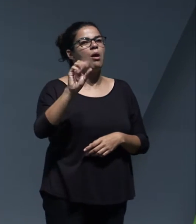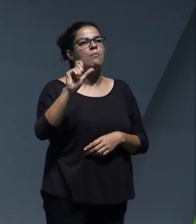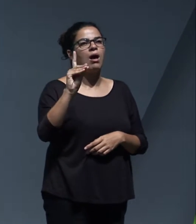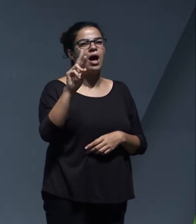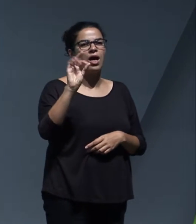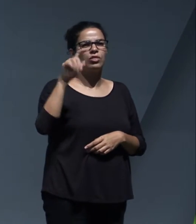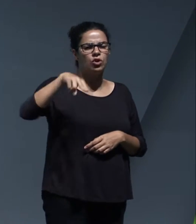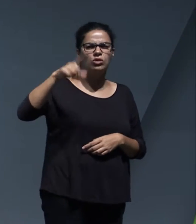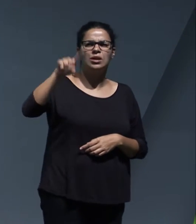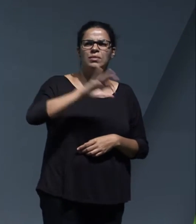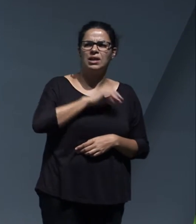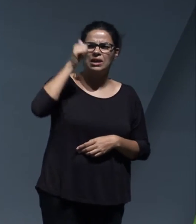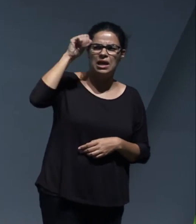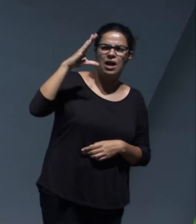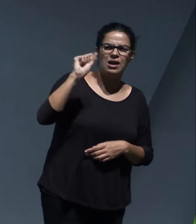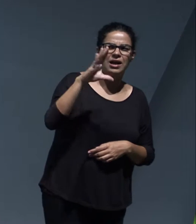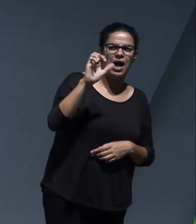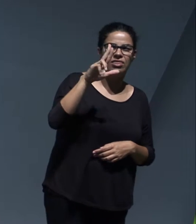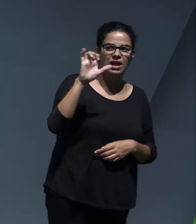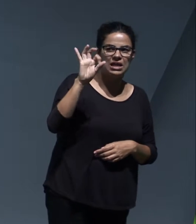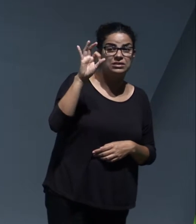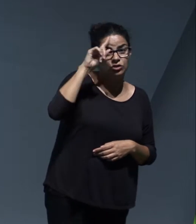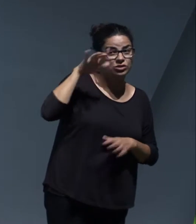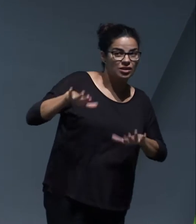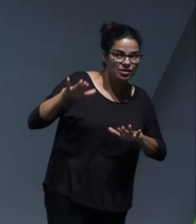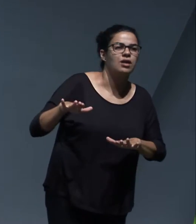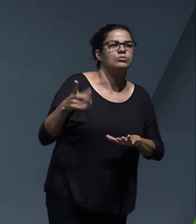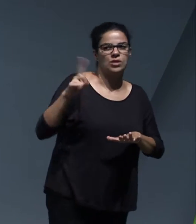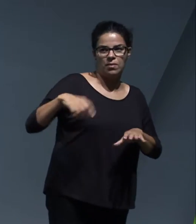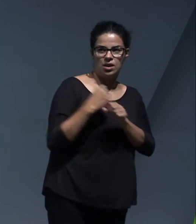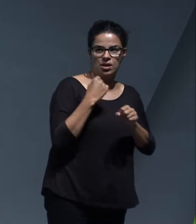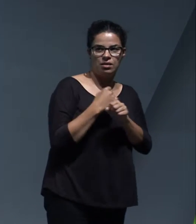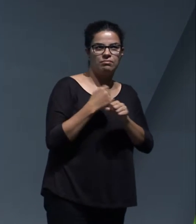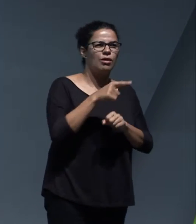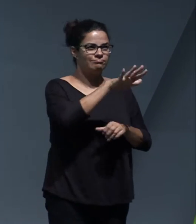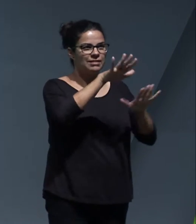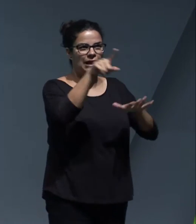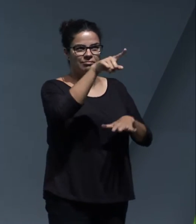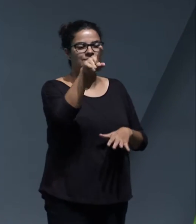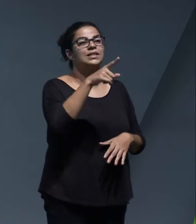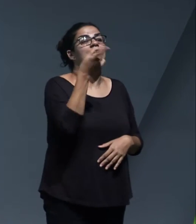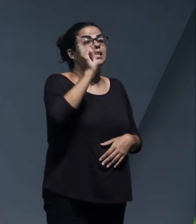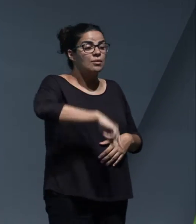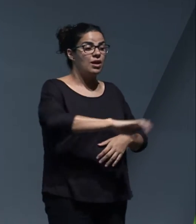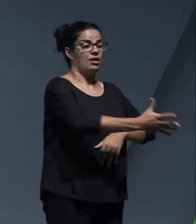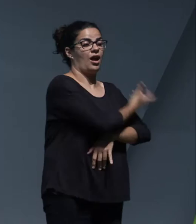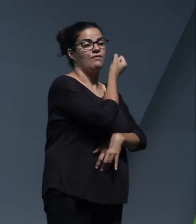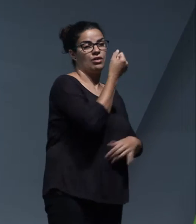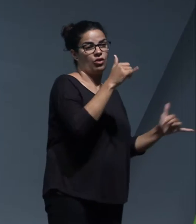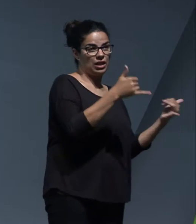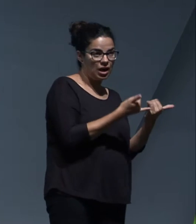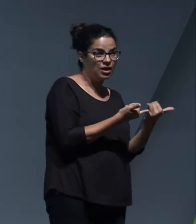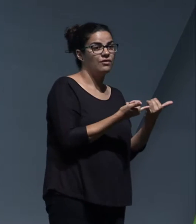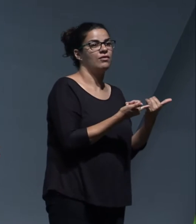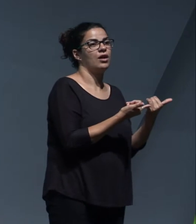Cáceres. I don't know if he's around. They've also worked hard. Okay, yeah, fine. And from the Tenerife